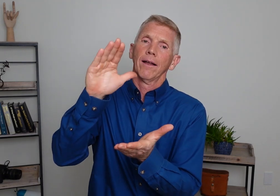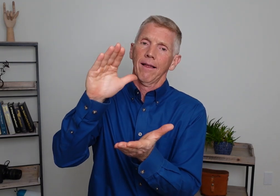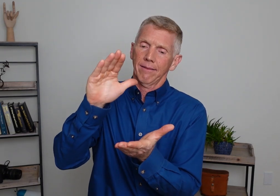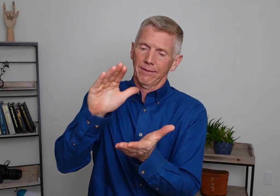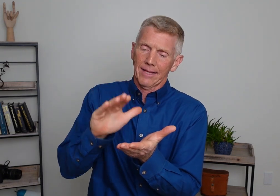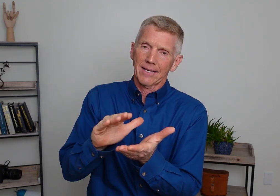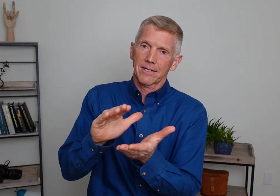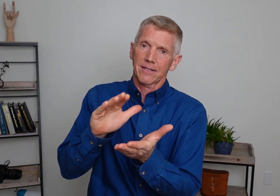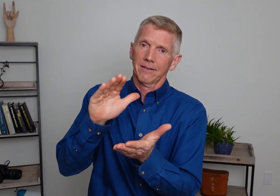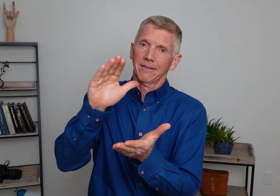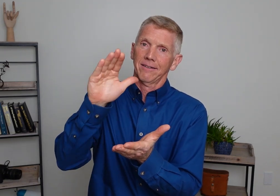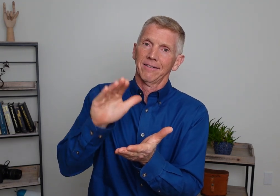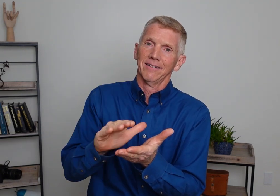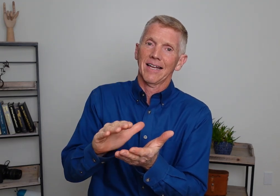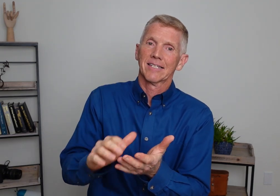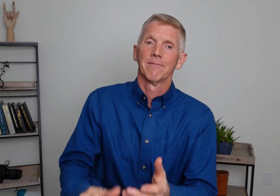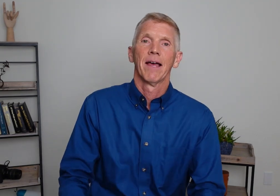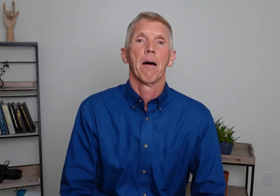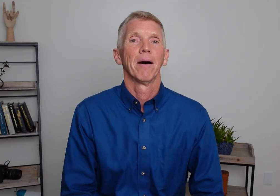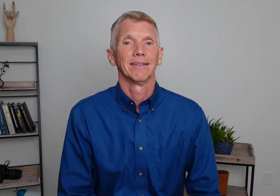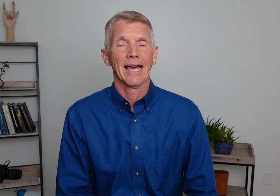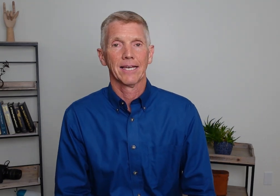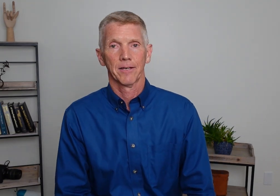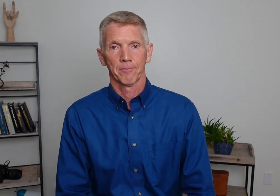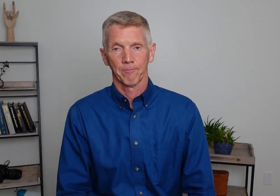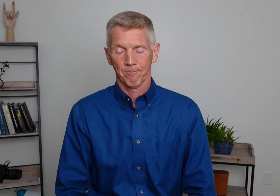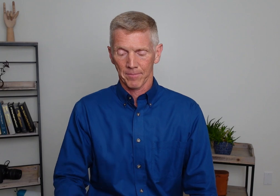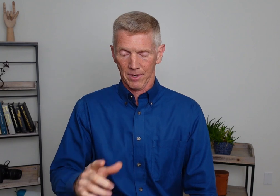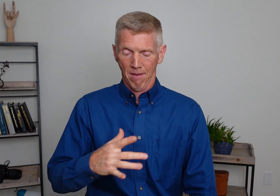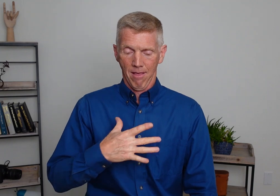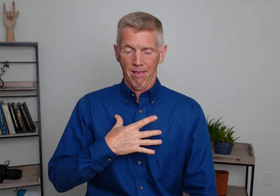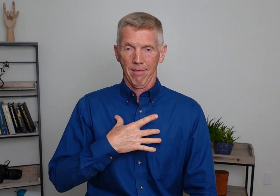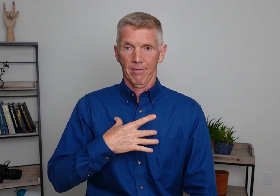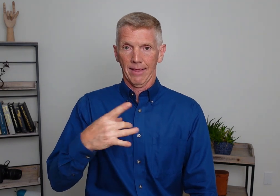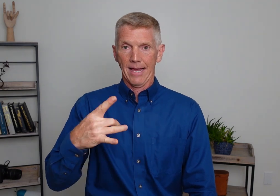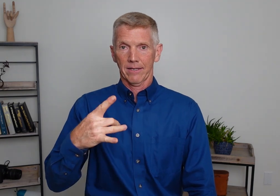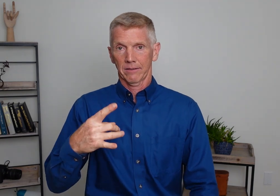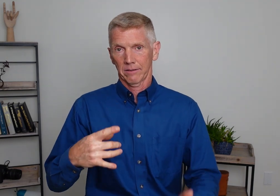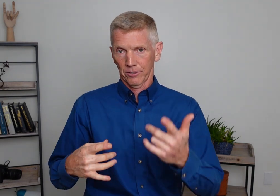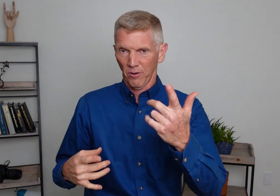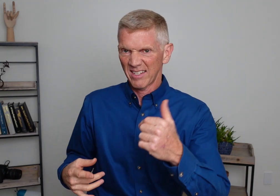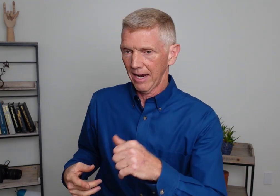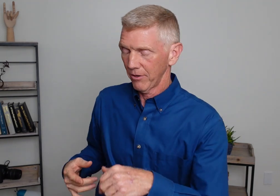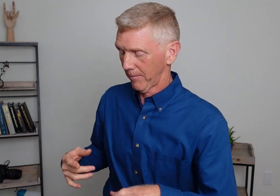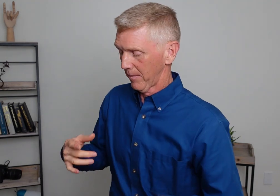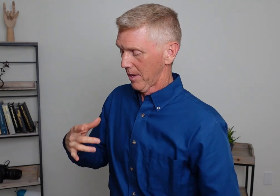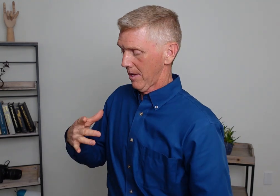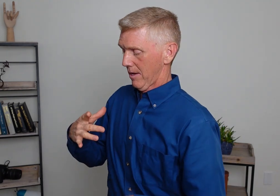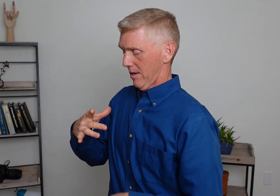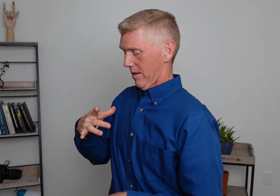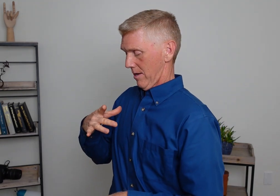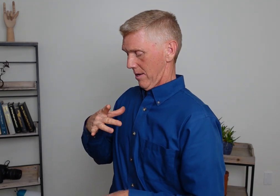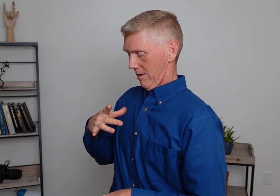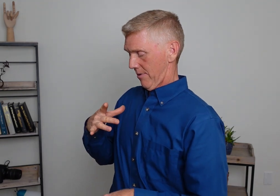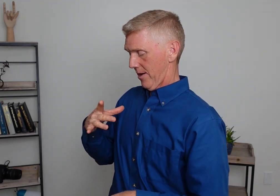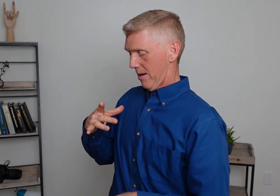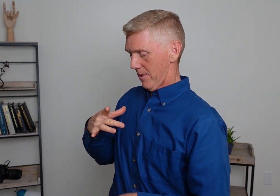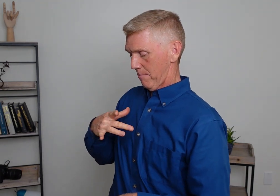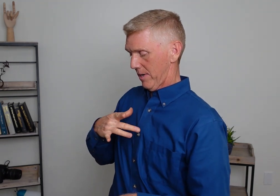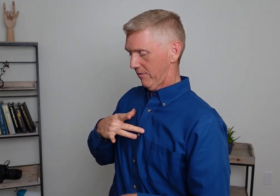less. Less. How about like? Like. Show that side view. Thumb and middle